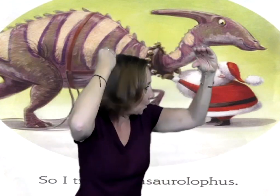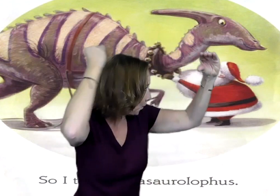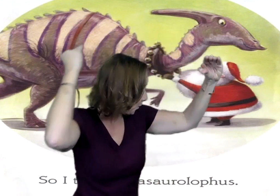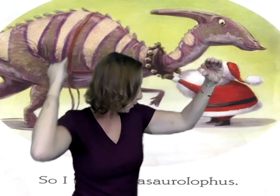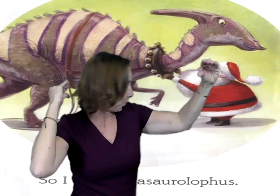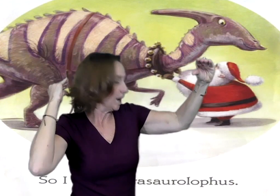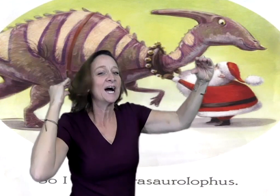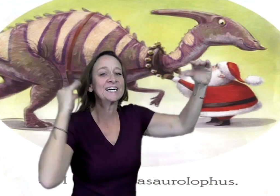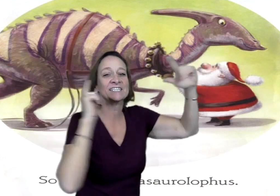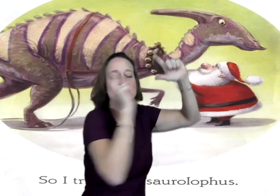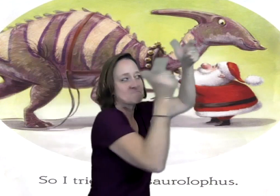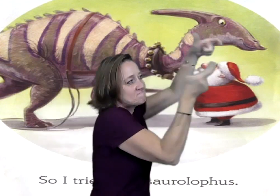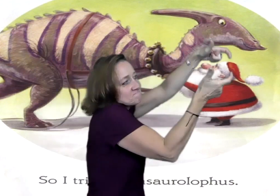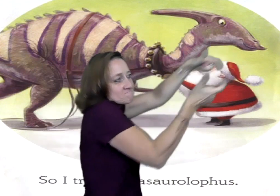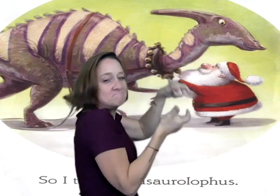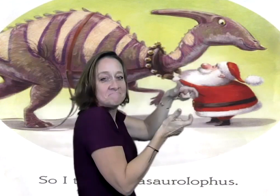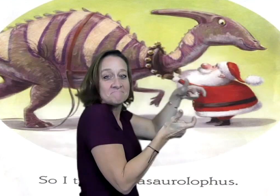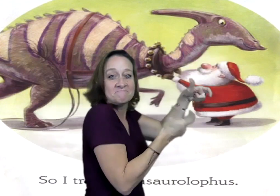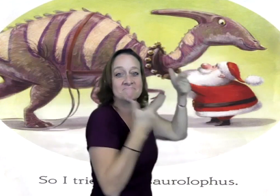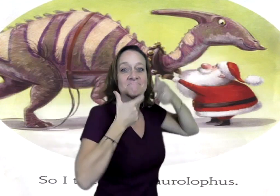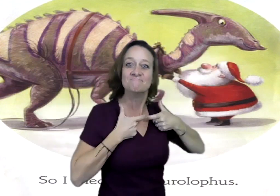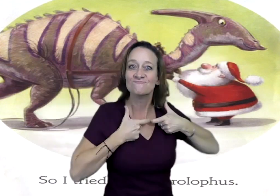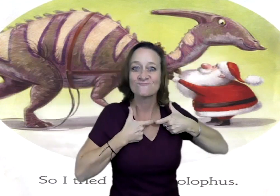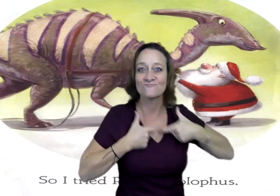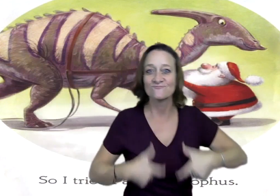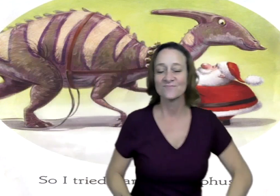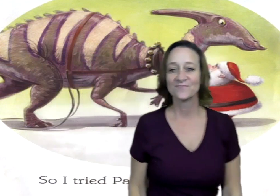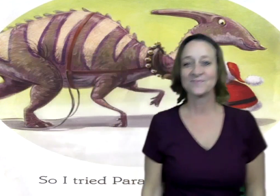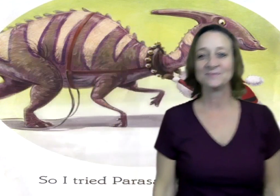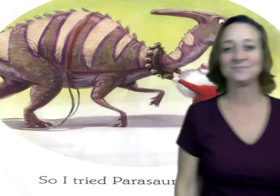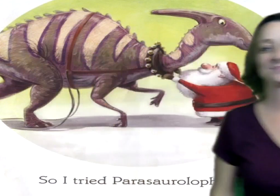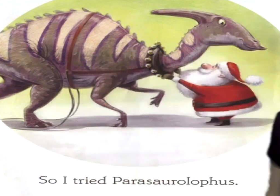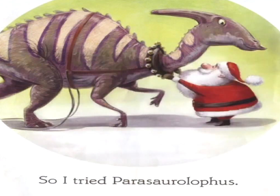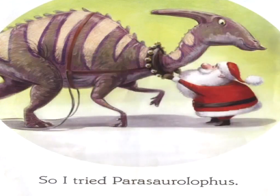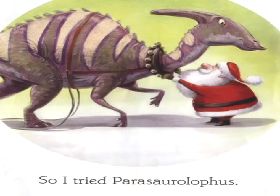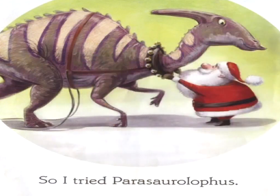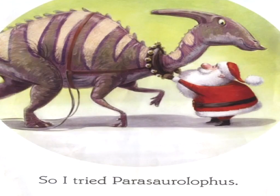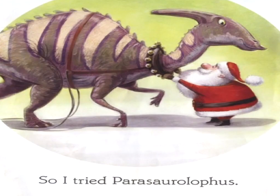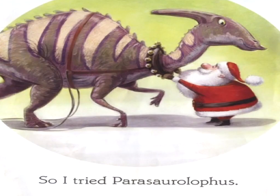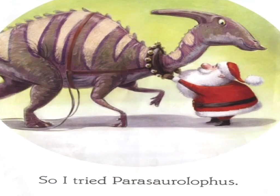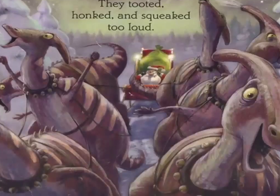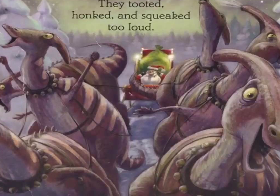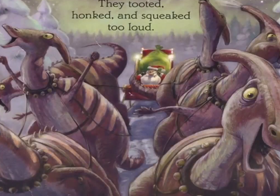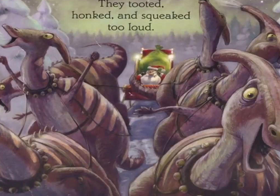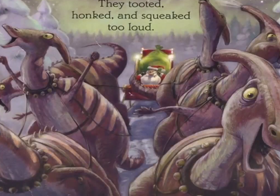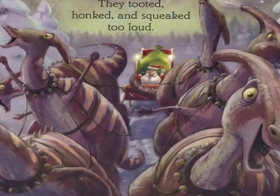You see his long head crown and Santa putting the harness on him.